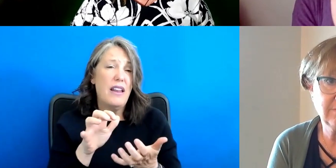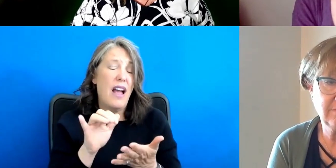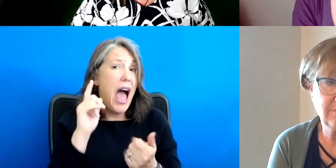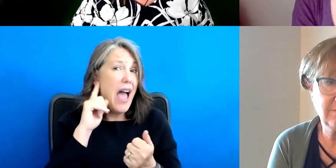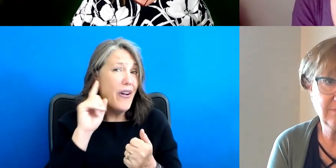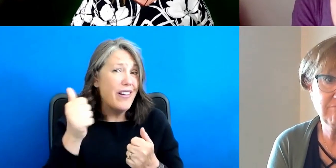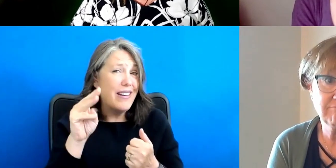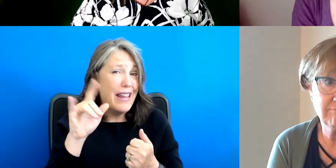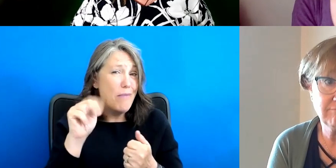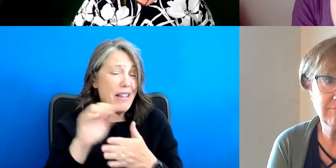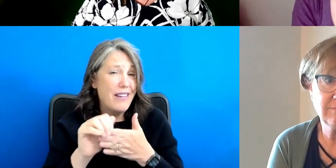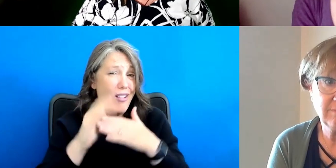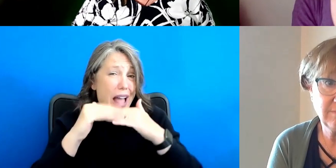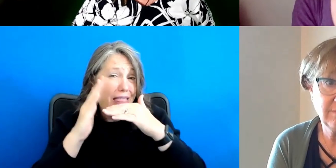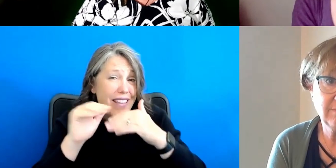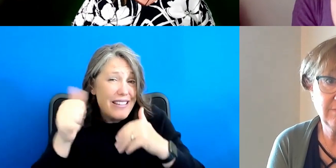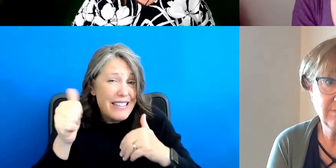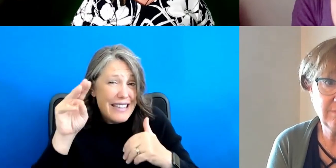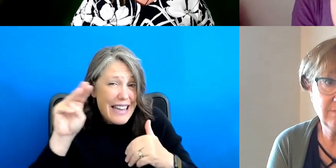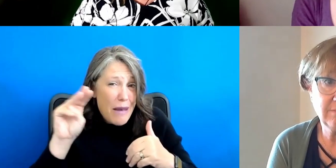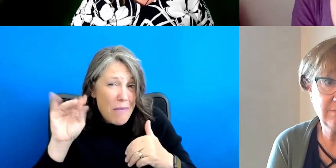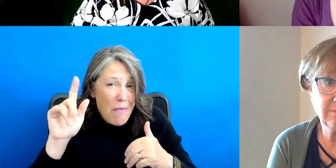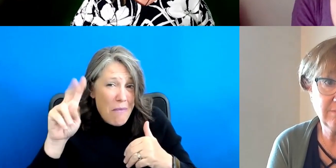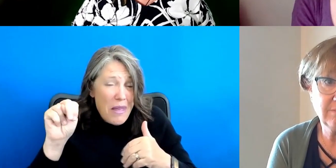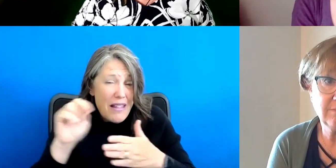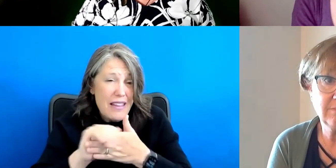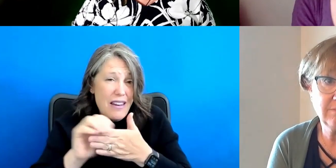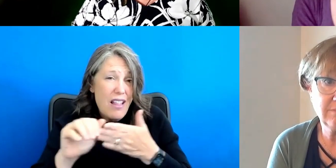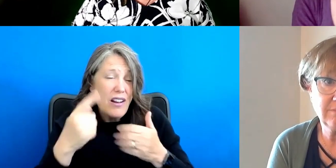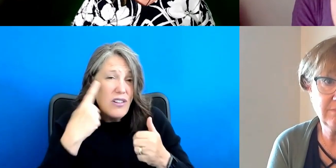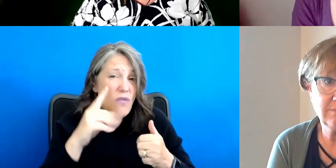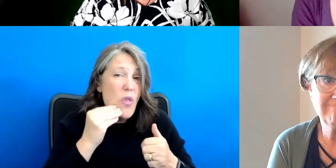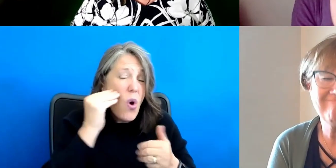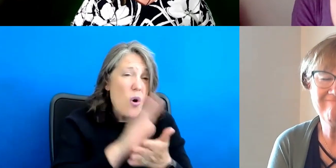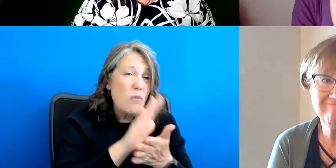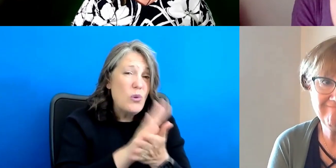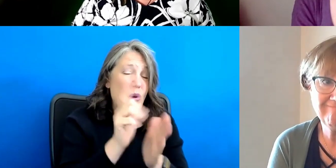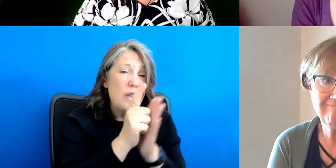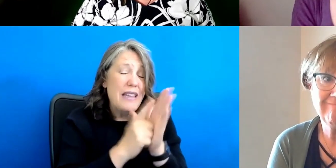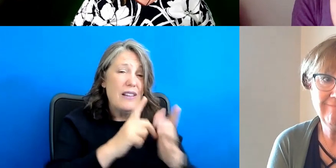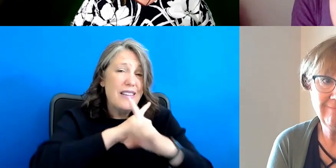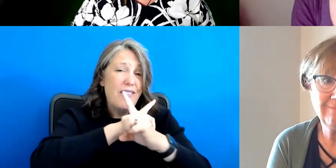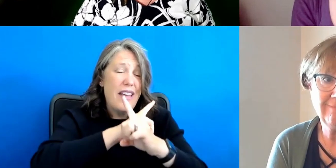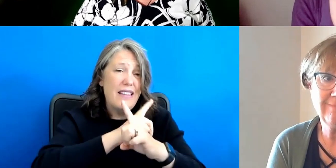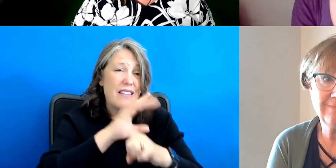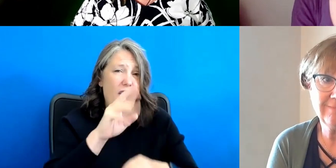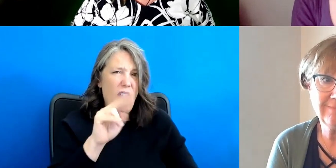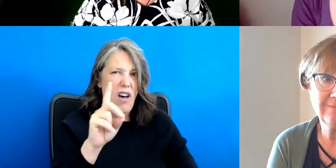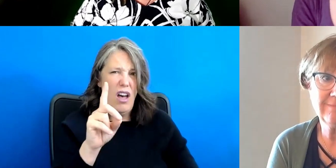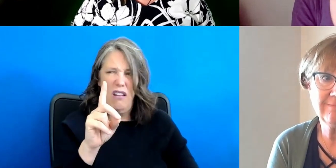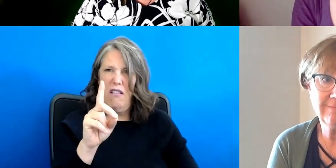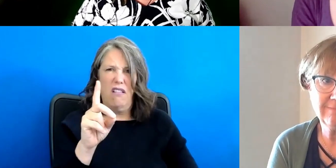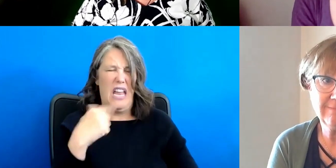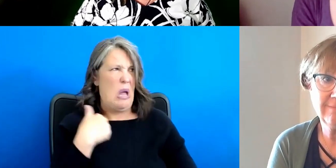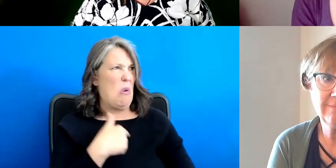million at least was given to the homeschool legal defense fund. And we had nowhere near that money.